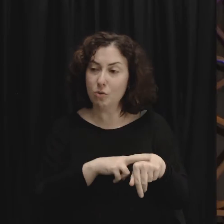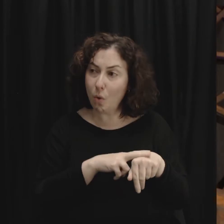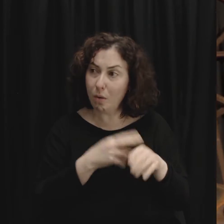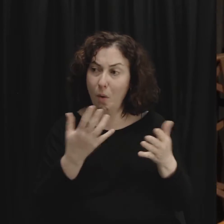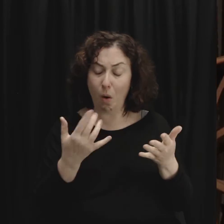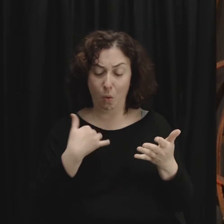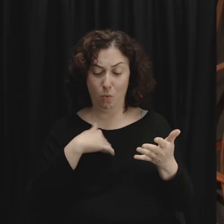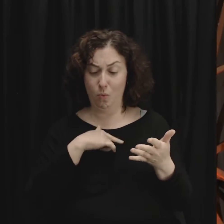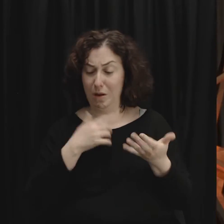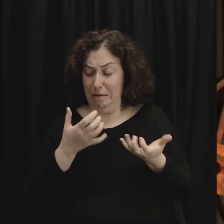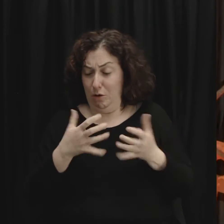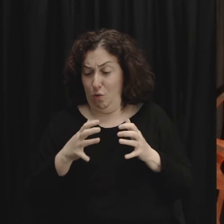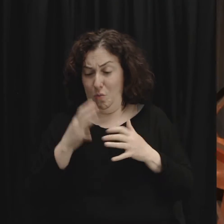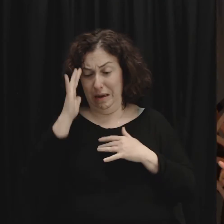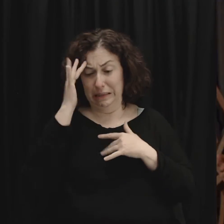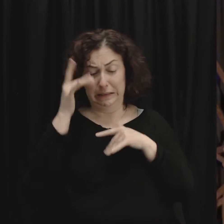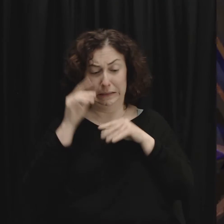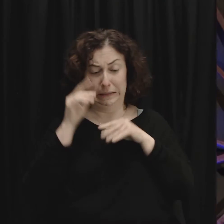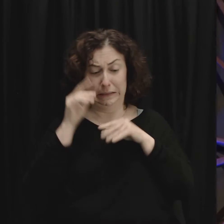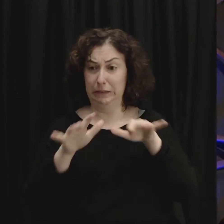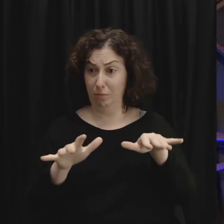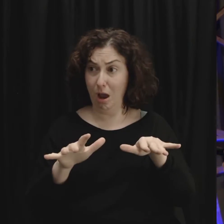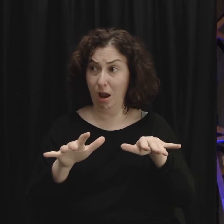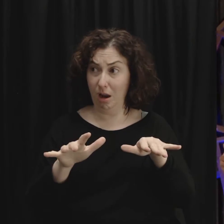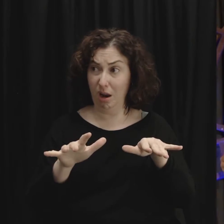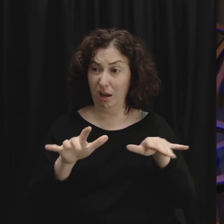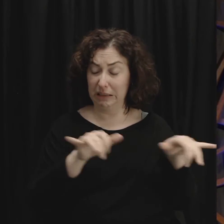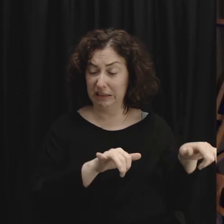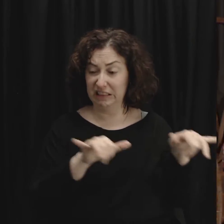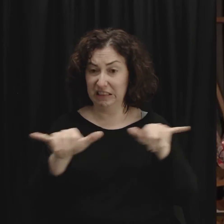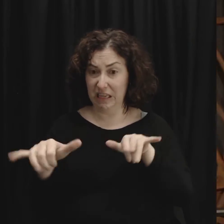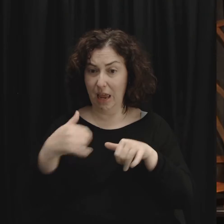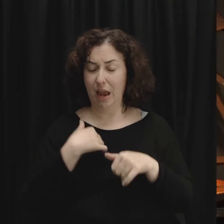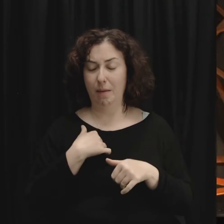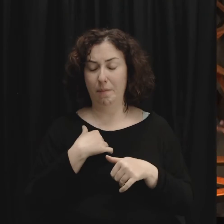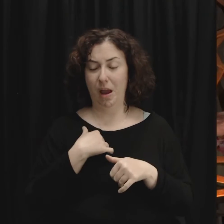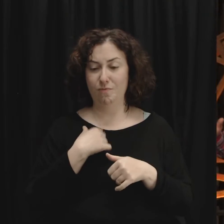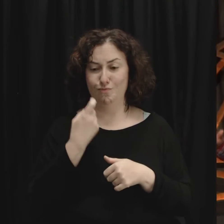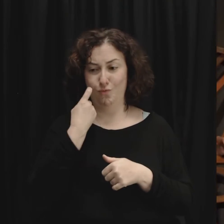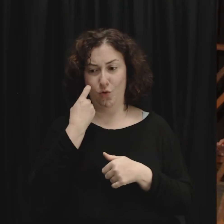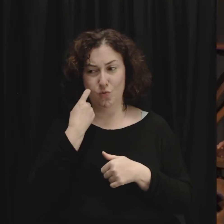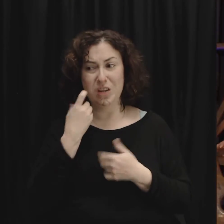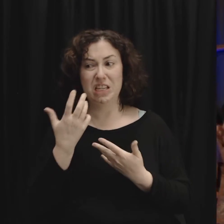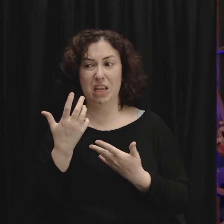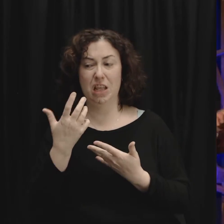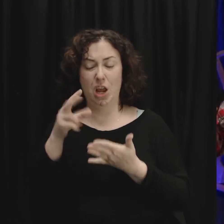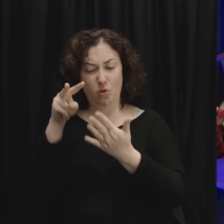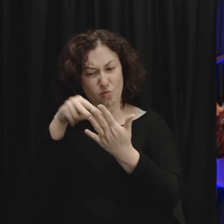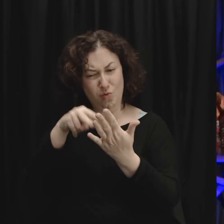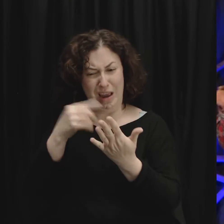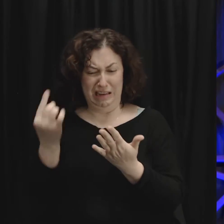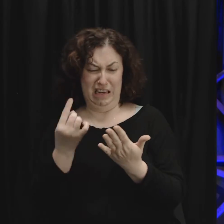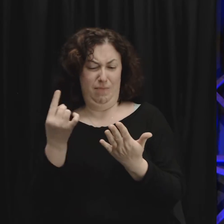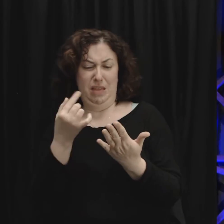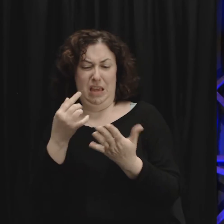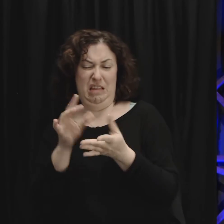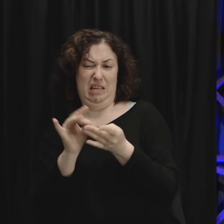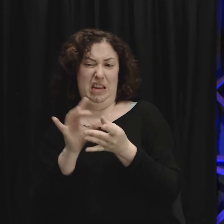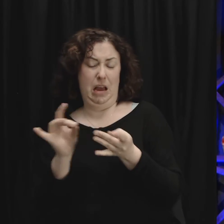especially. And on the flip side, I just heard this analogy this past week. It was so good. On the flip side, the opposite is also